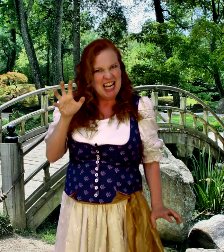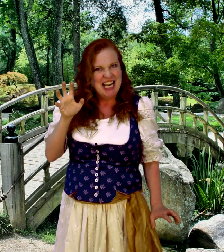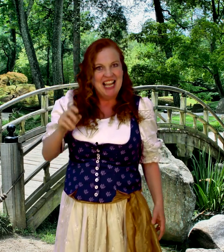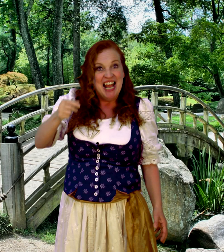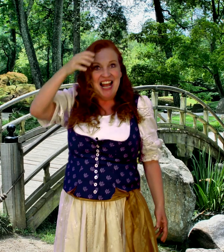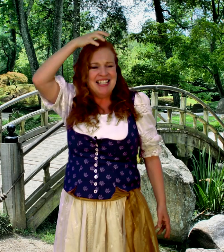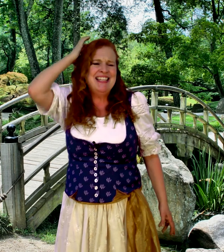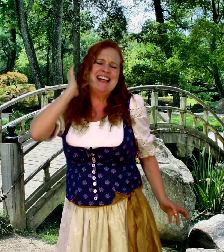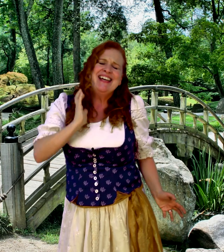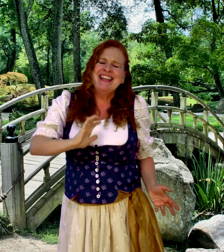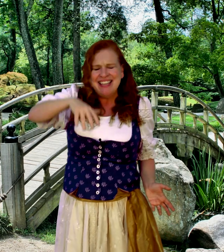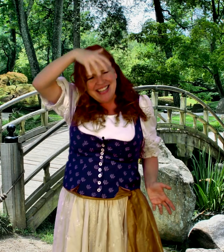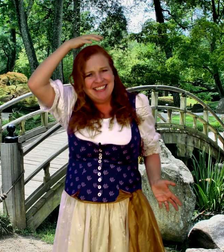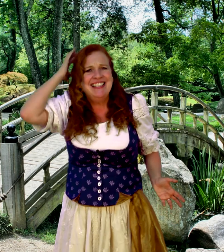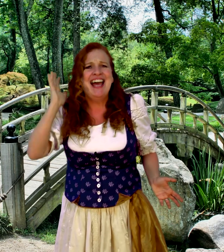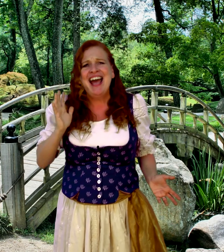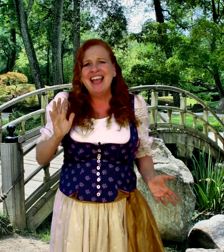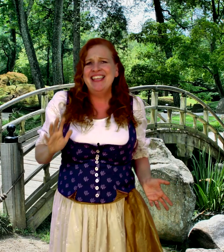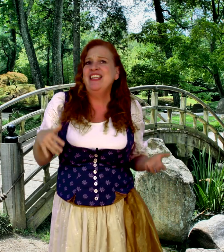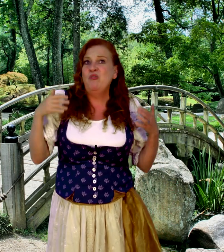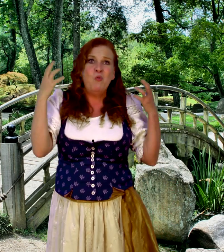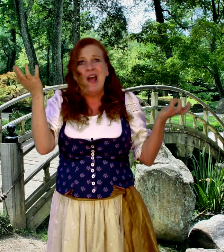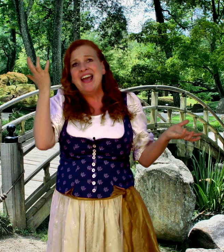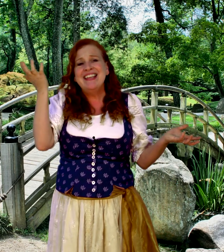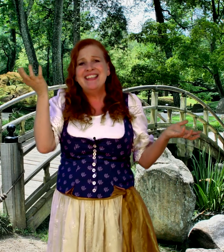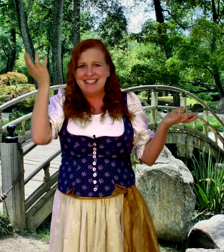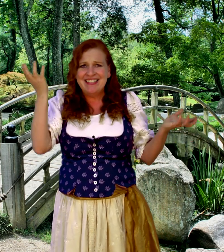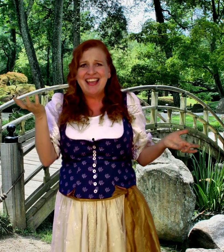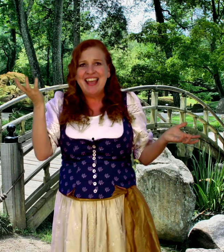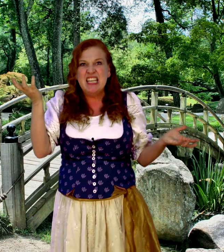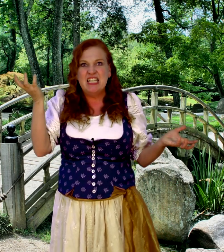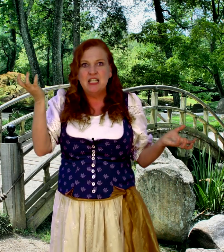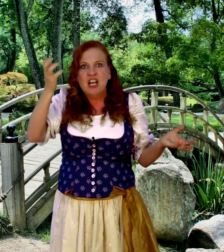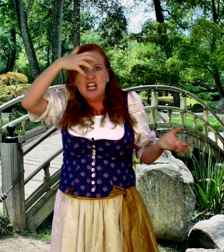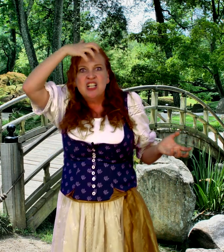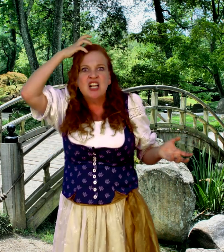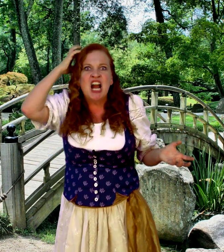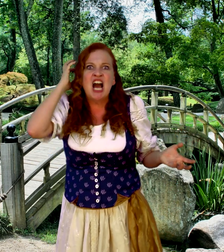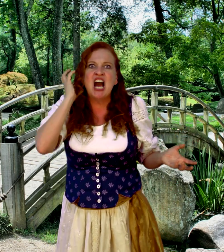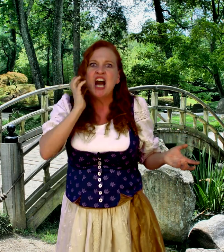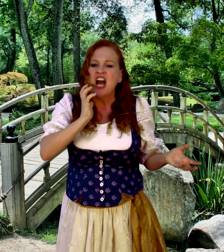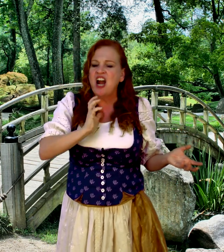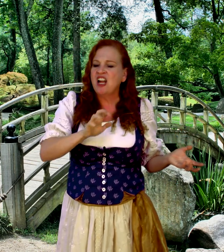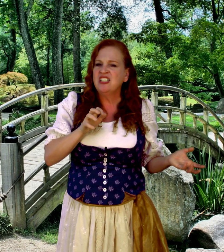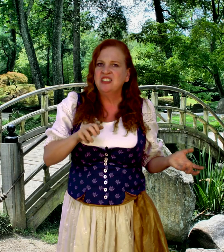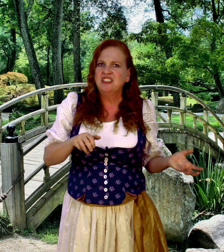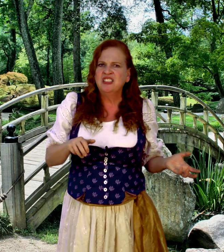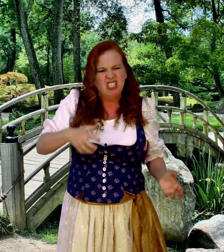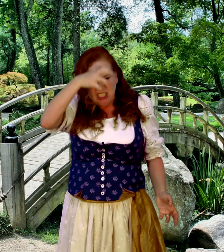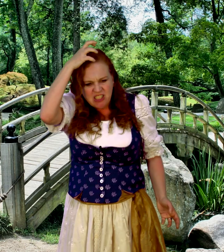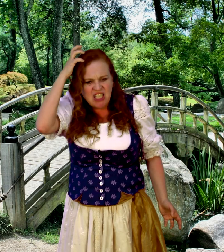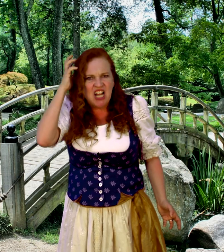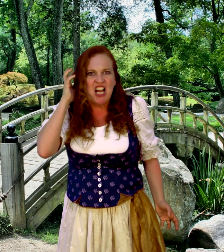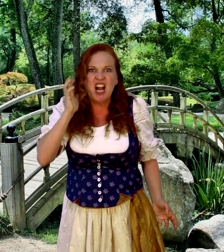Lion, lion, what do you say? Roar, roar Fa